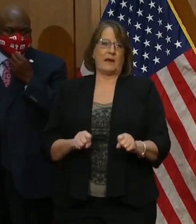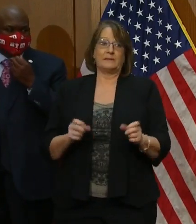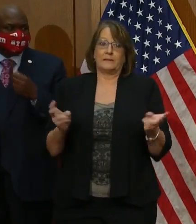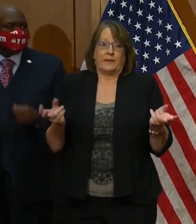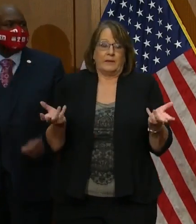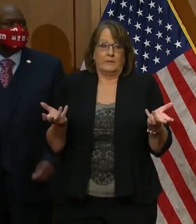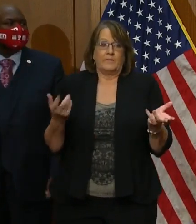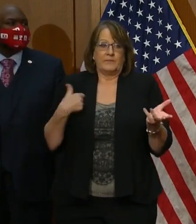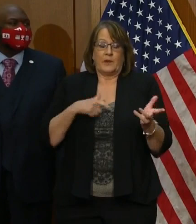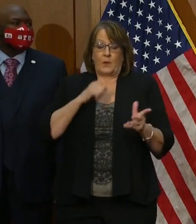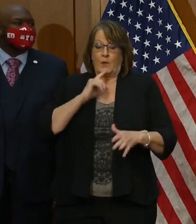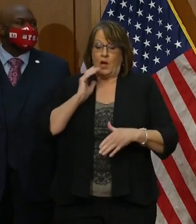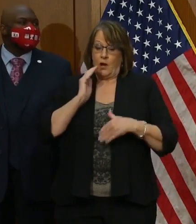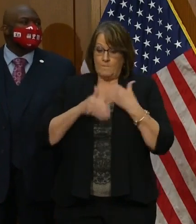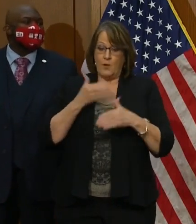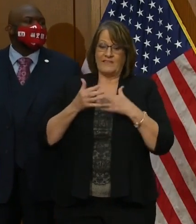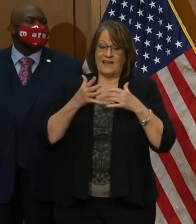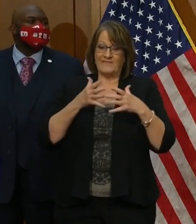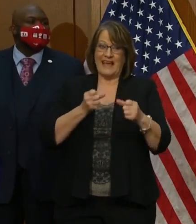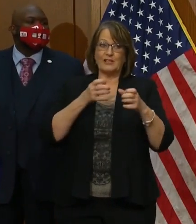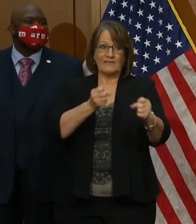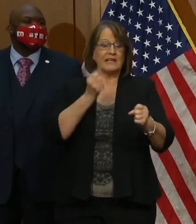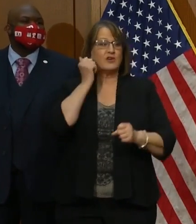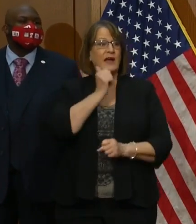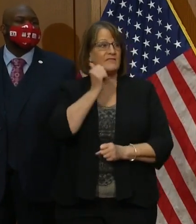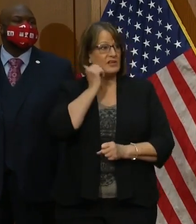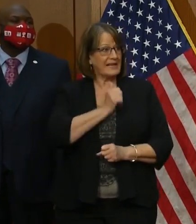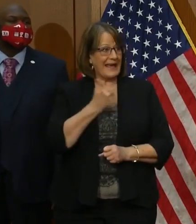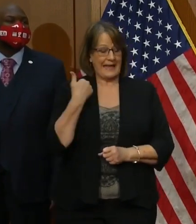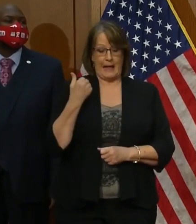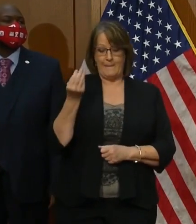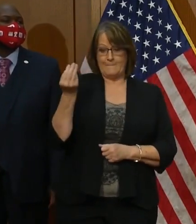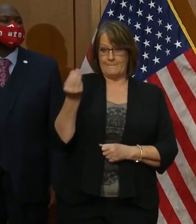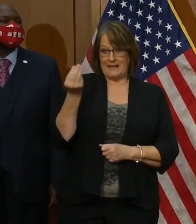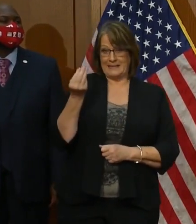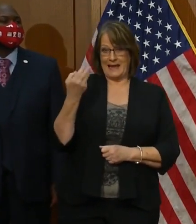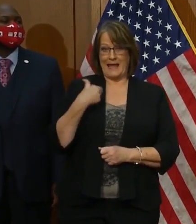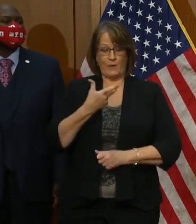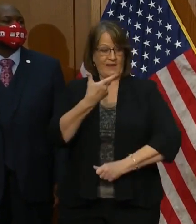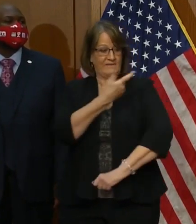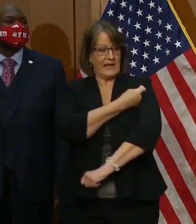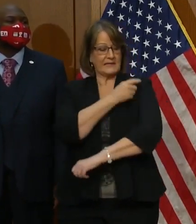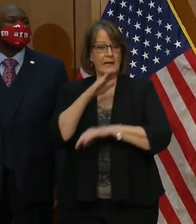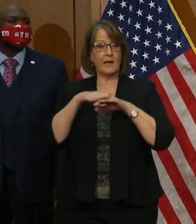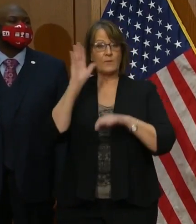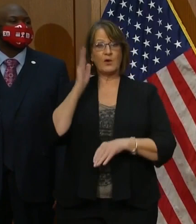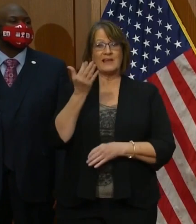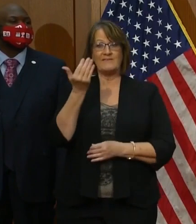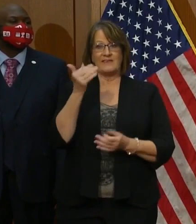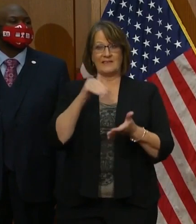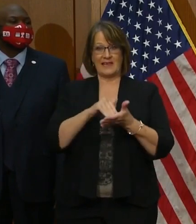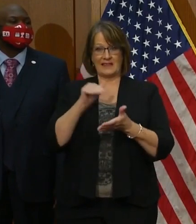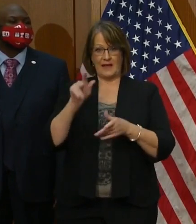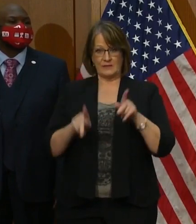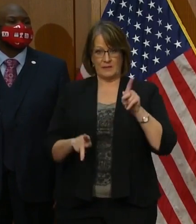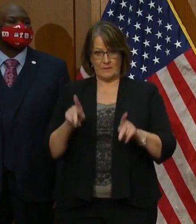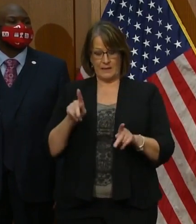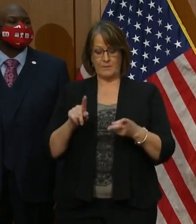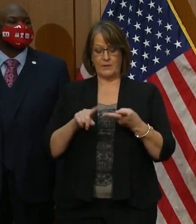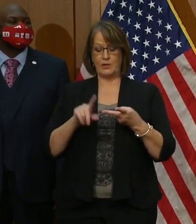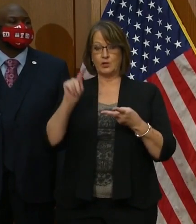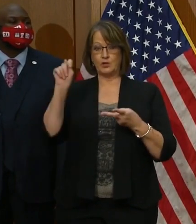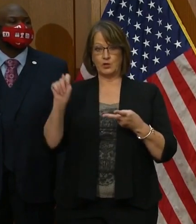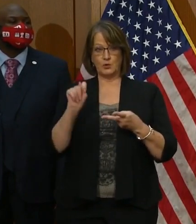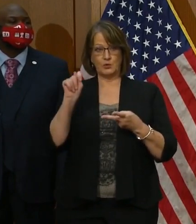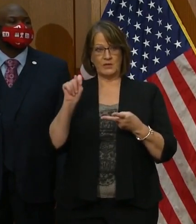And we're moving faster every day. Monday, we vaccinated more than 15,000 people. Tuesday,